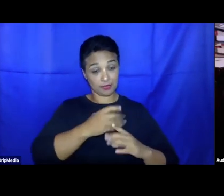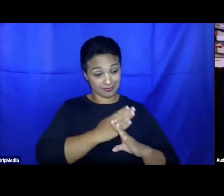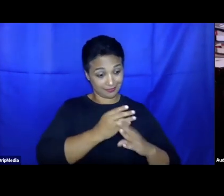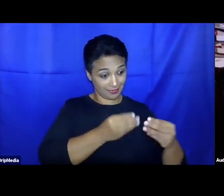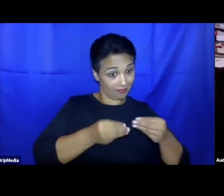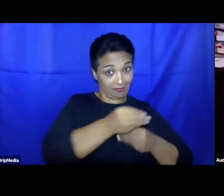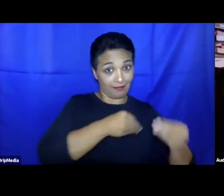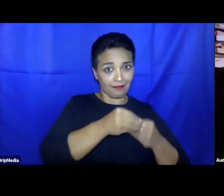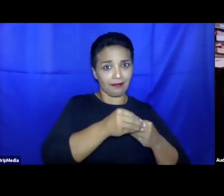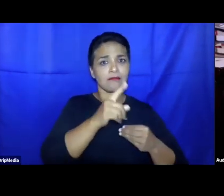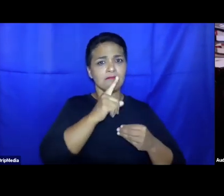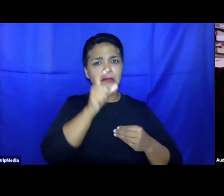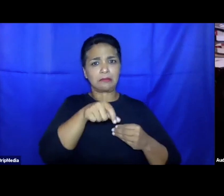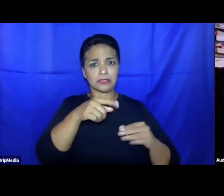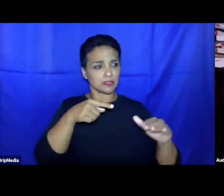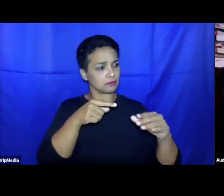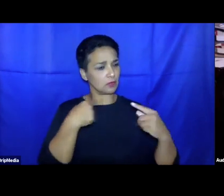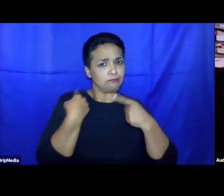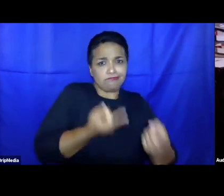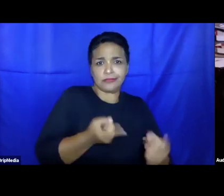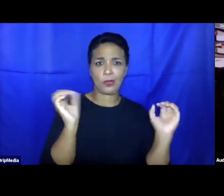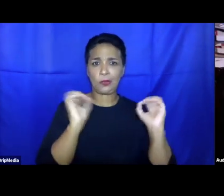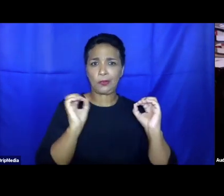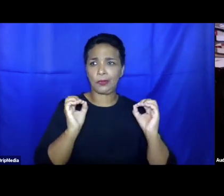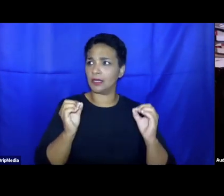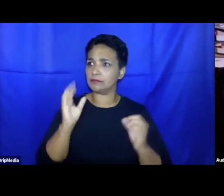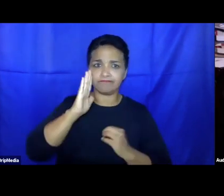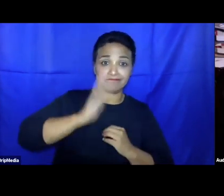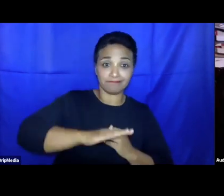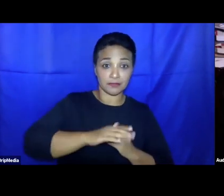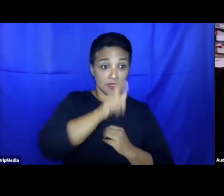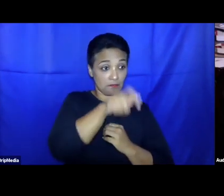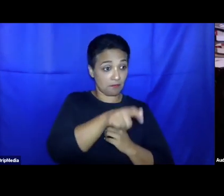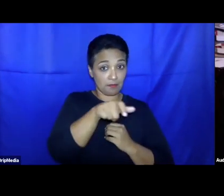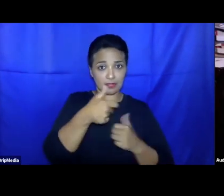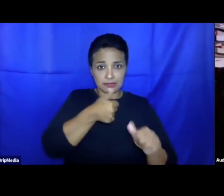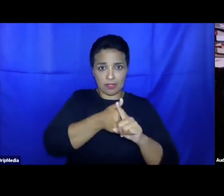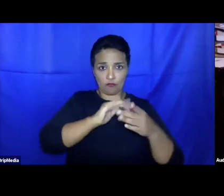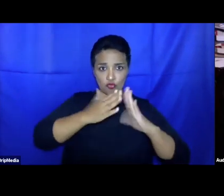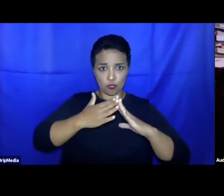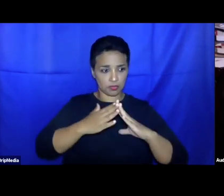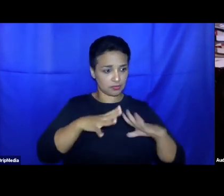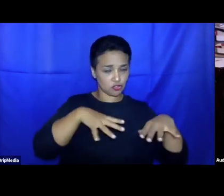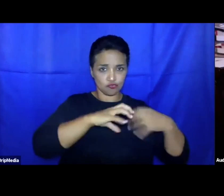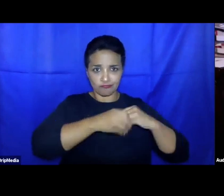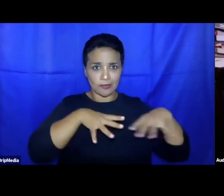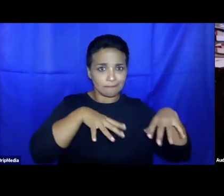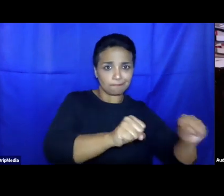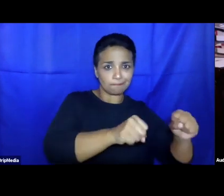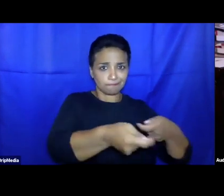resettlement at all, and you try to introduce private resettlement, first, people may resist for the very